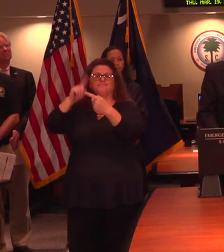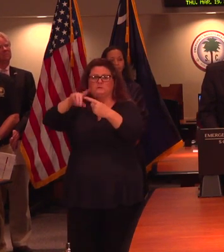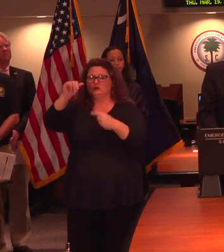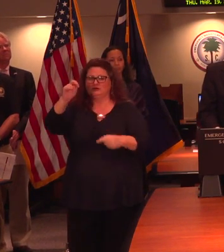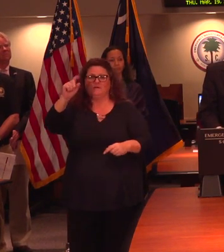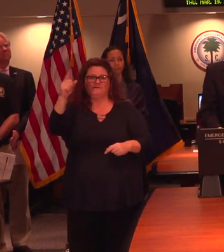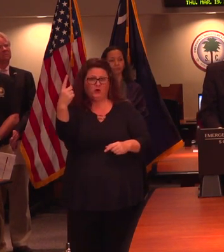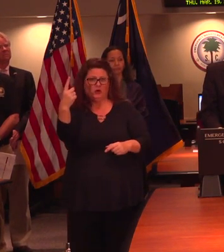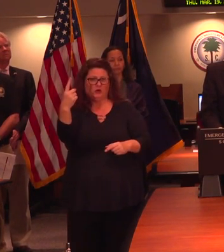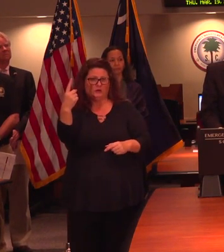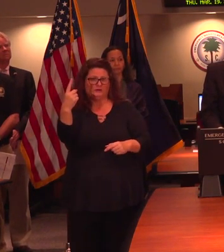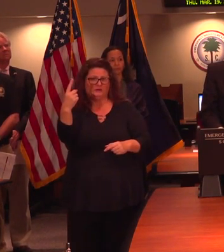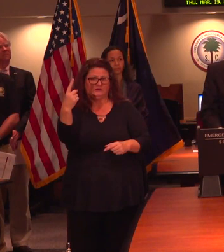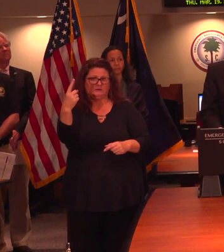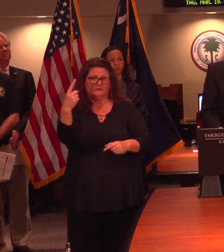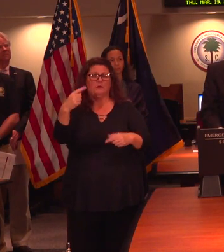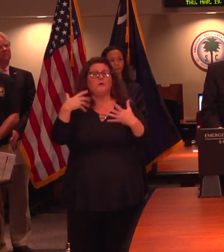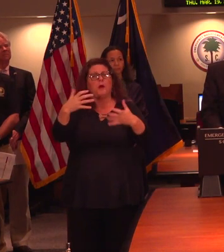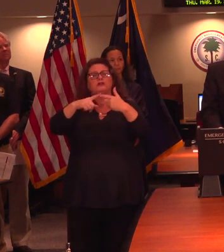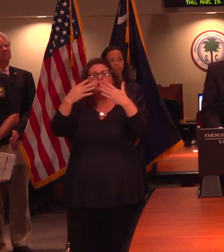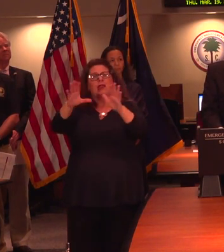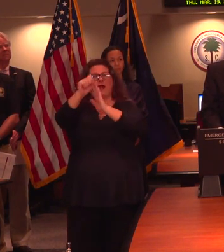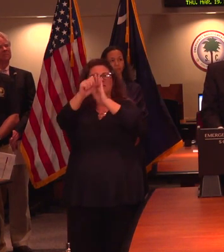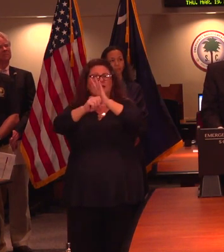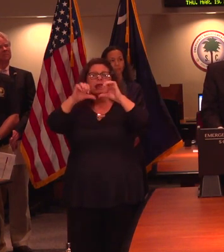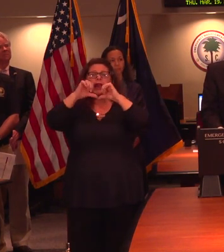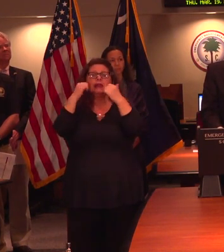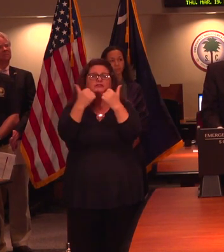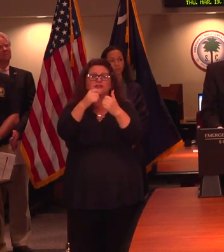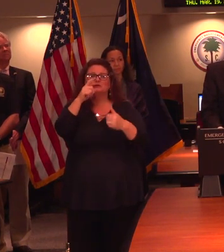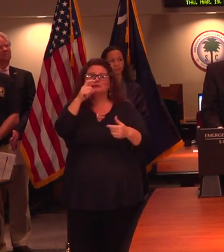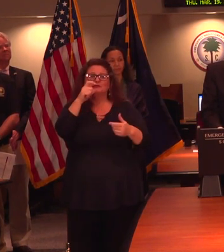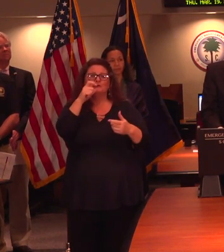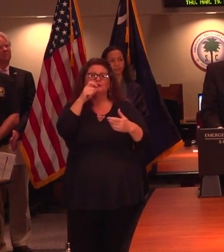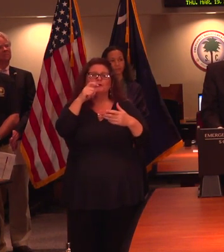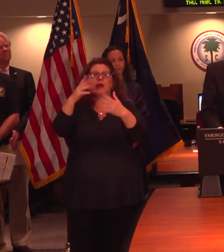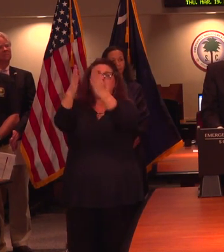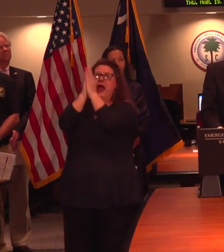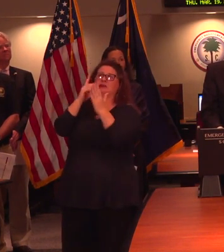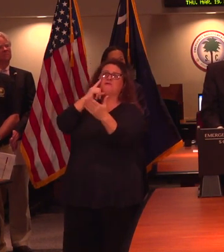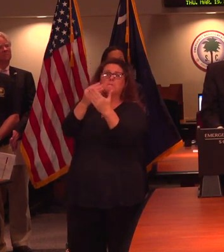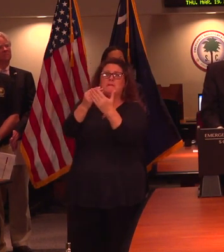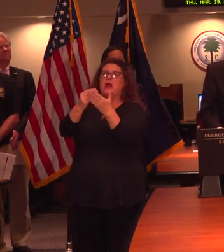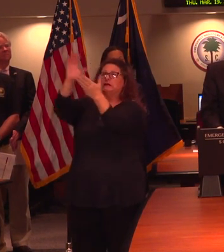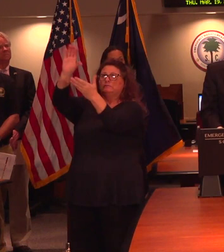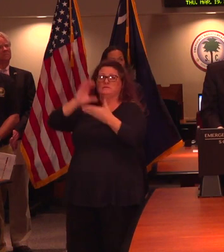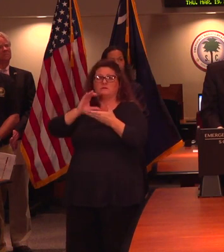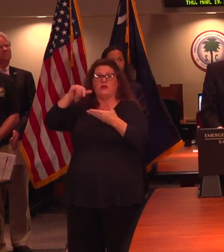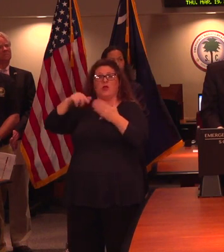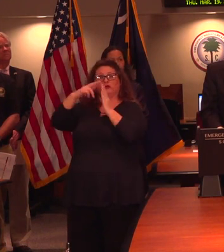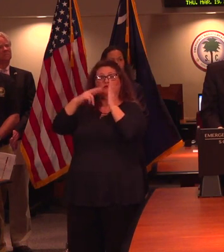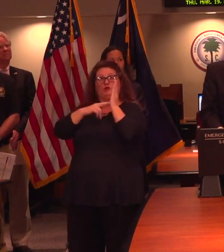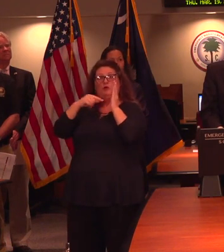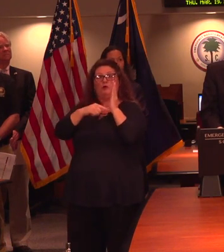suspended to allow state agencies, which must comply with those procurement regulations, are